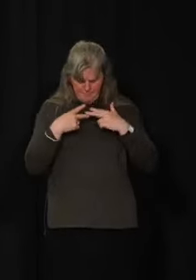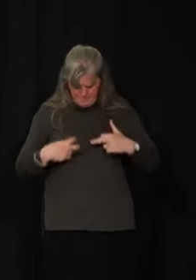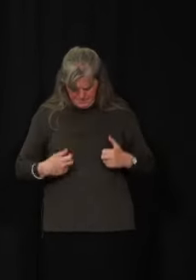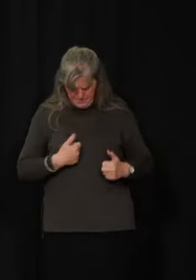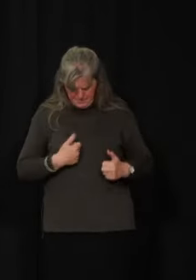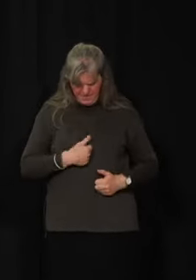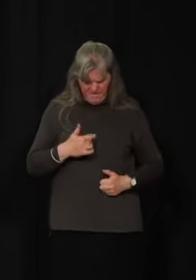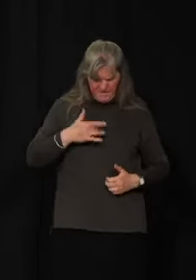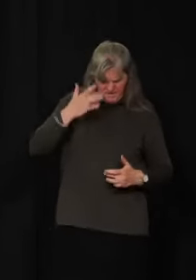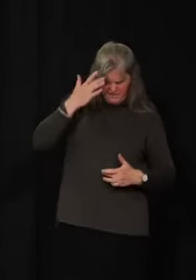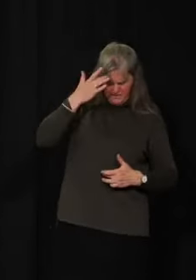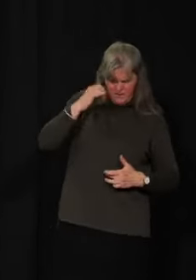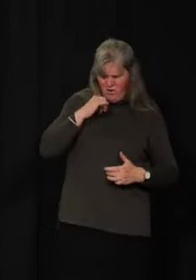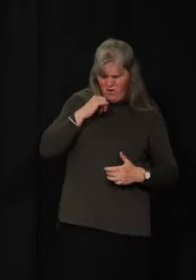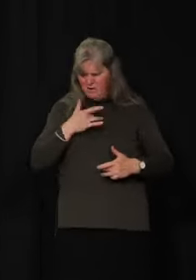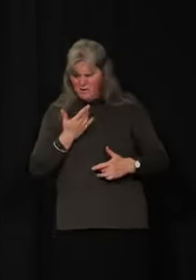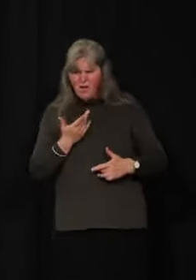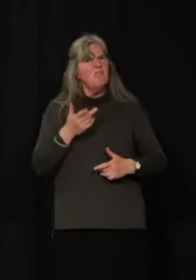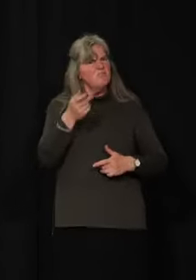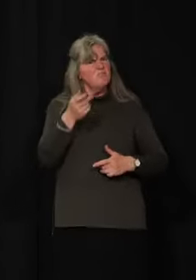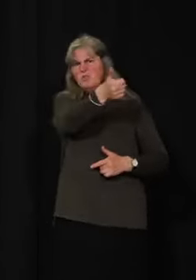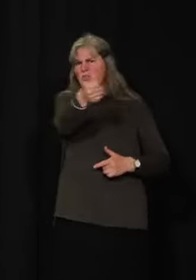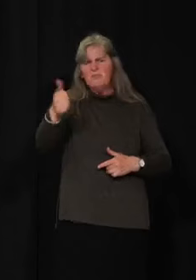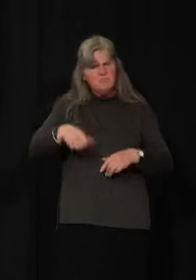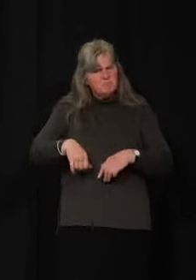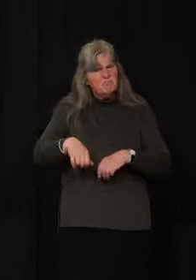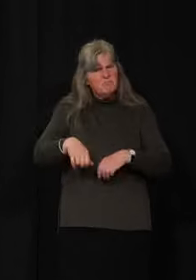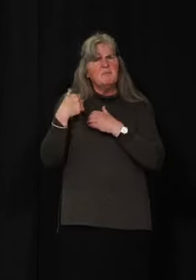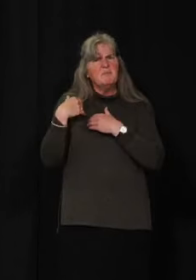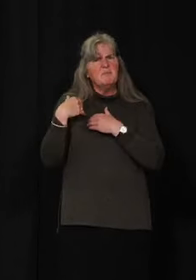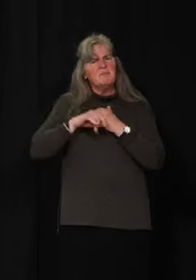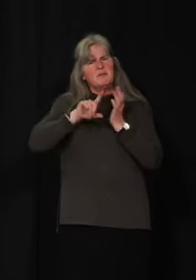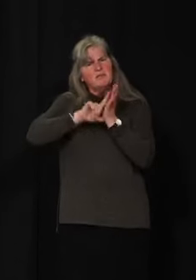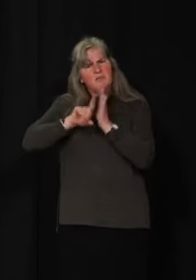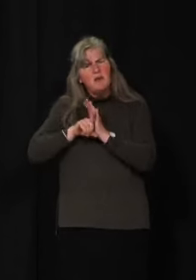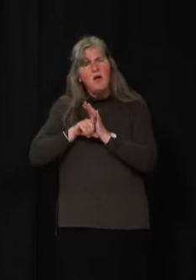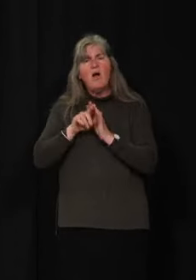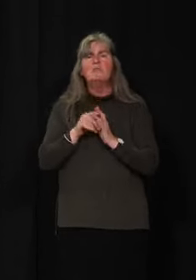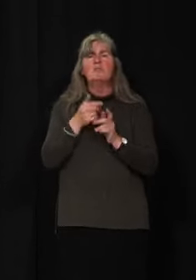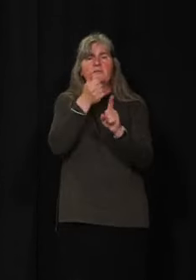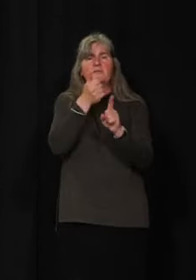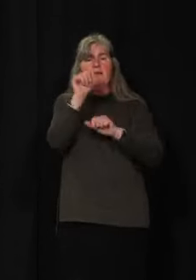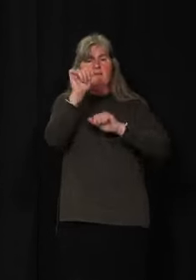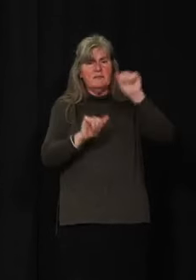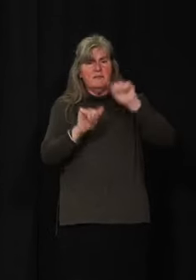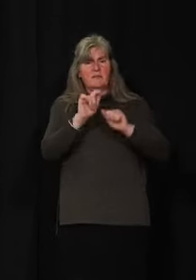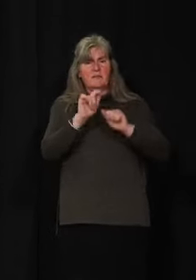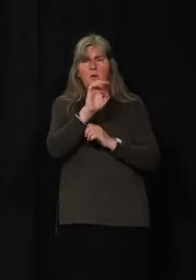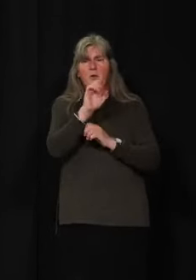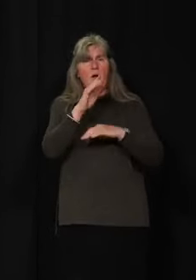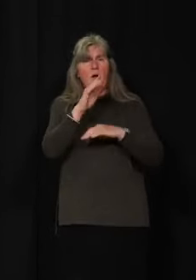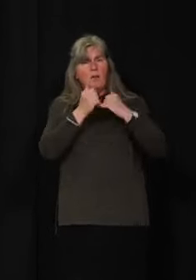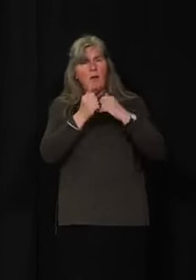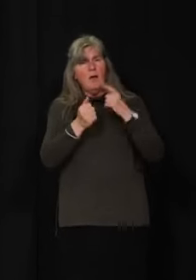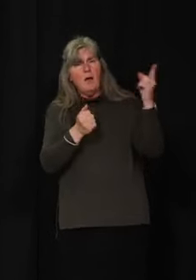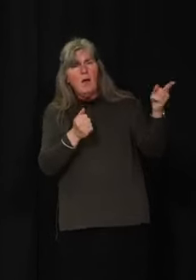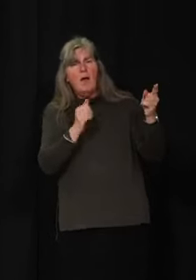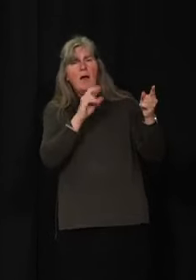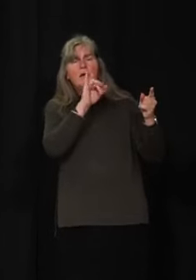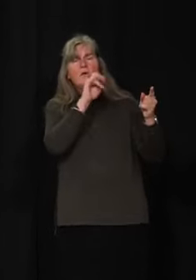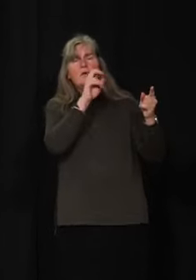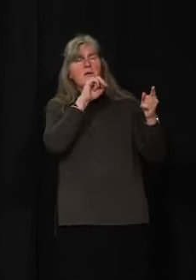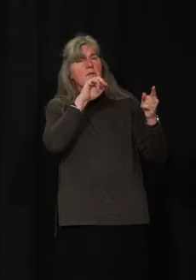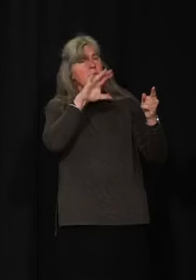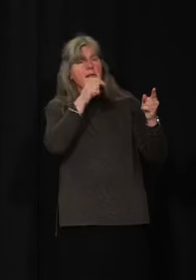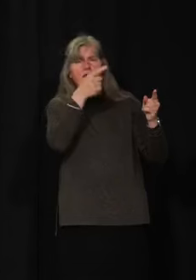well. That's what we can do now. We also have self-assessment tools that are available online if individuals